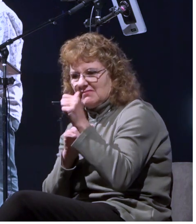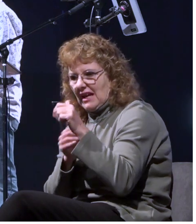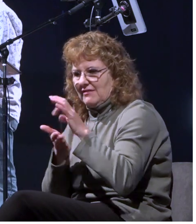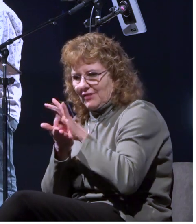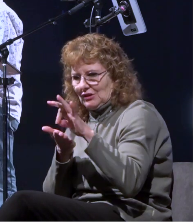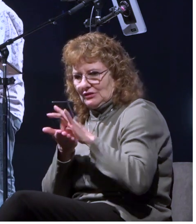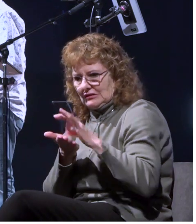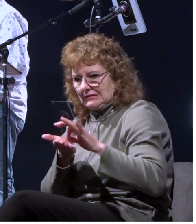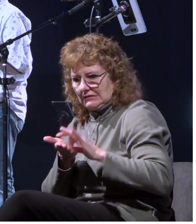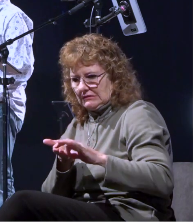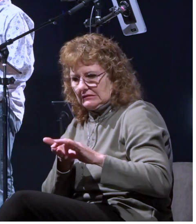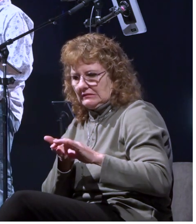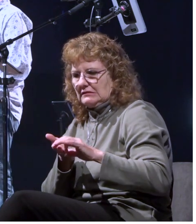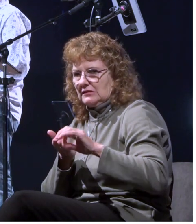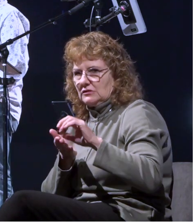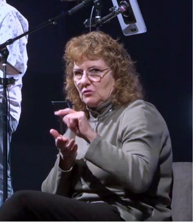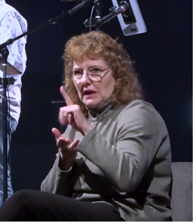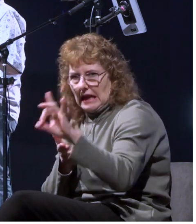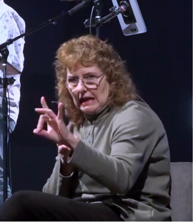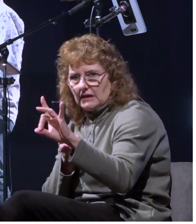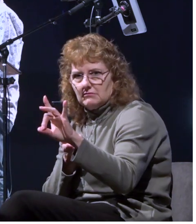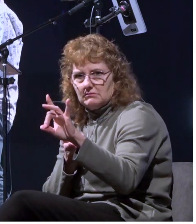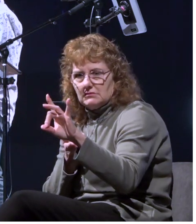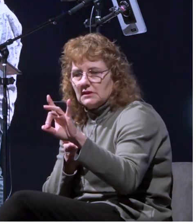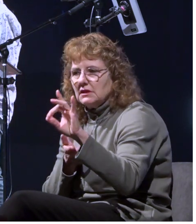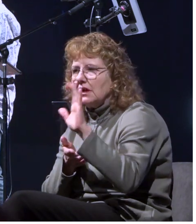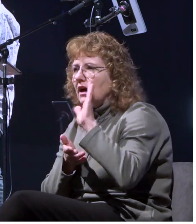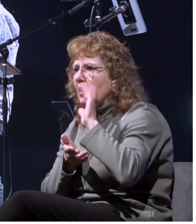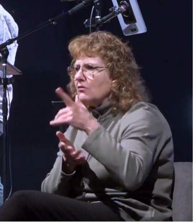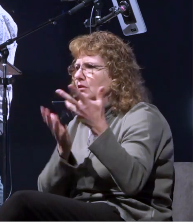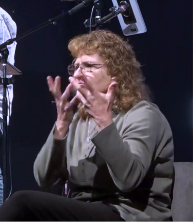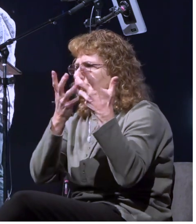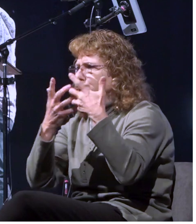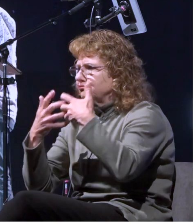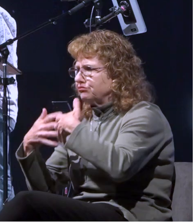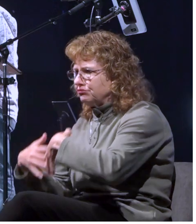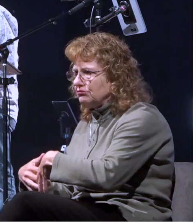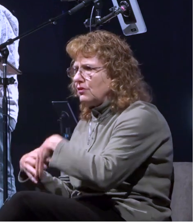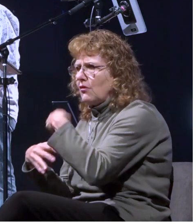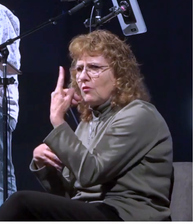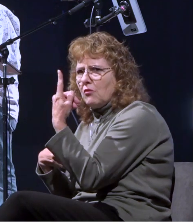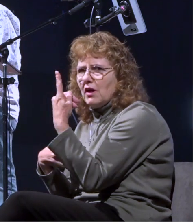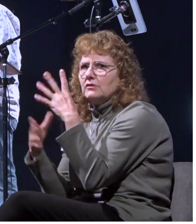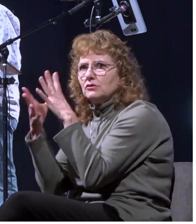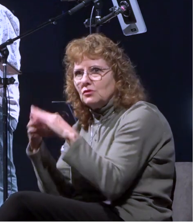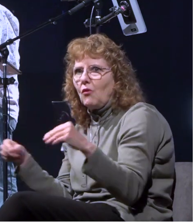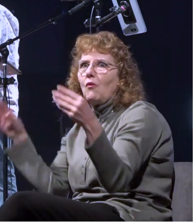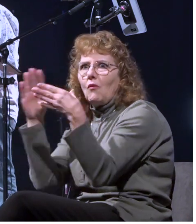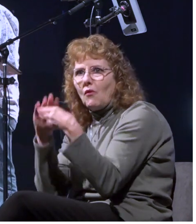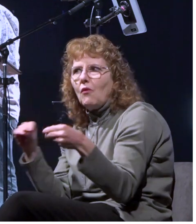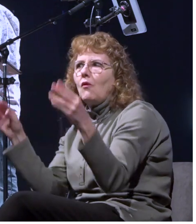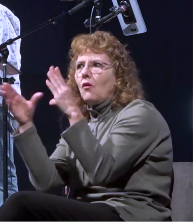28 um and uh flows together in one story and uh and so we're gonna we're gonna unpack it that way